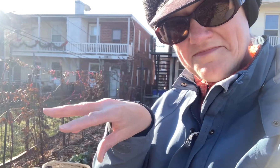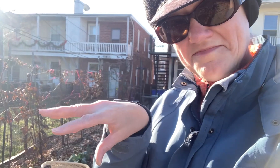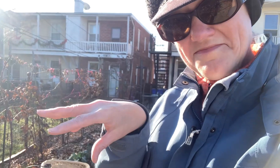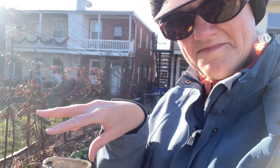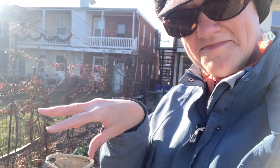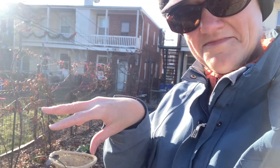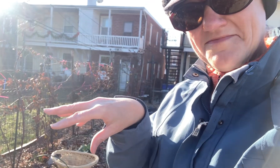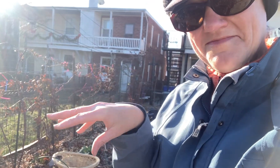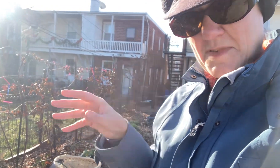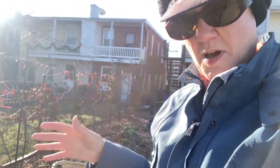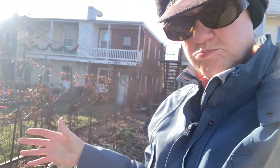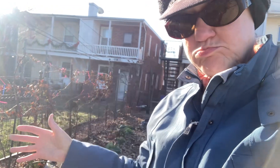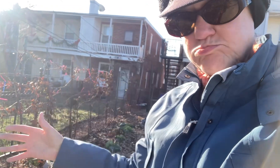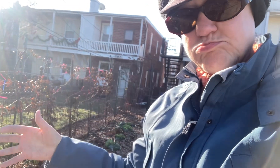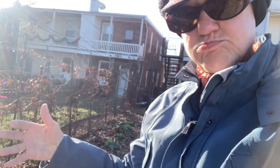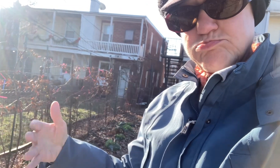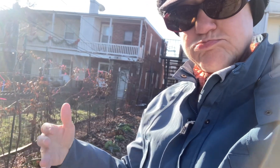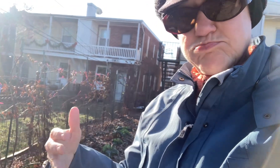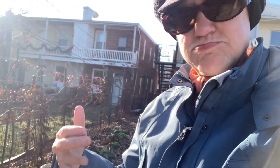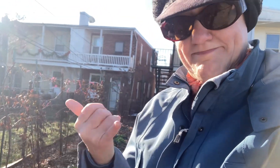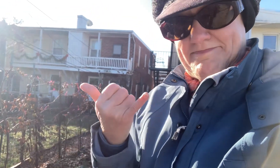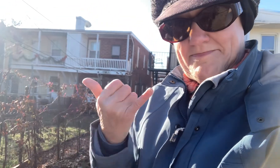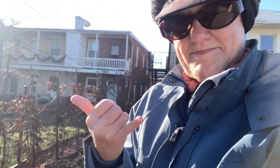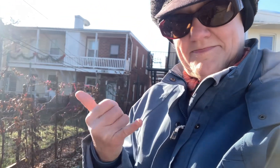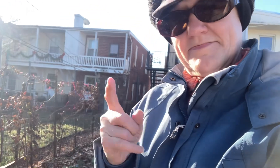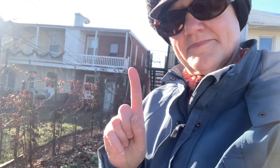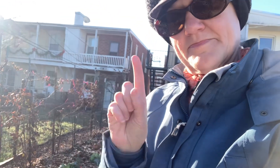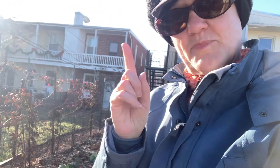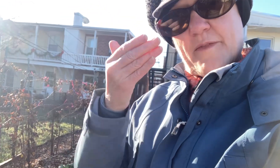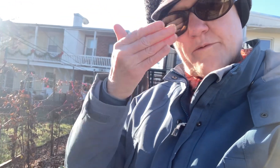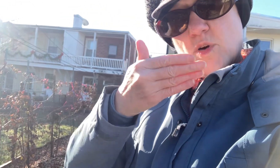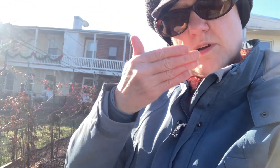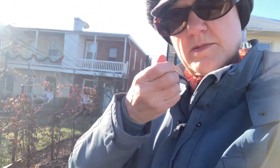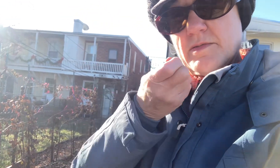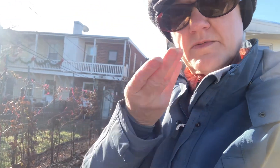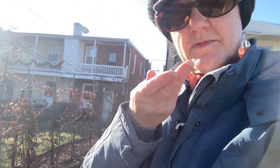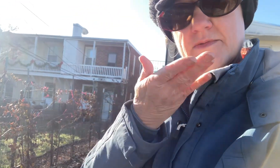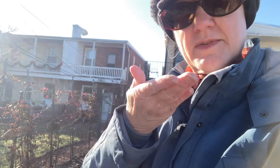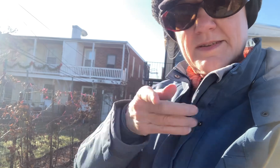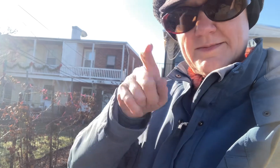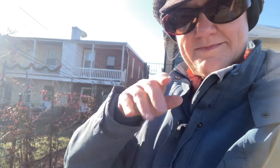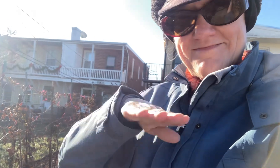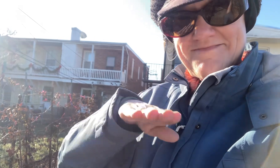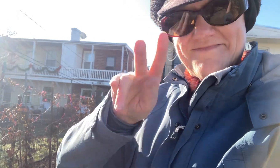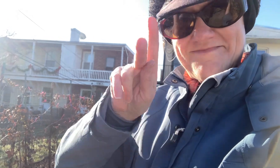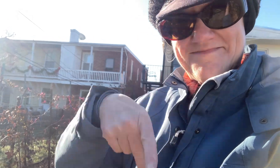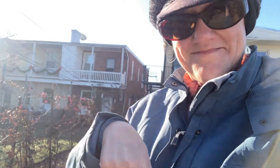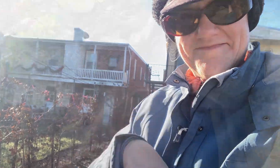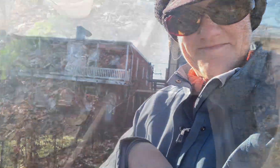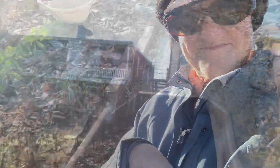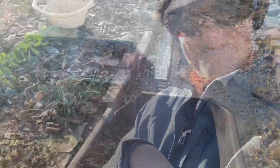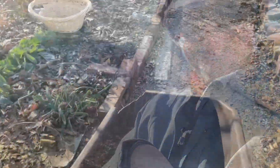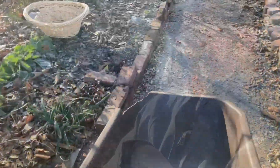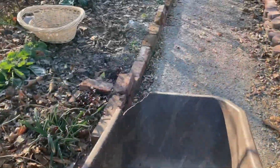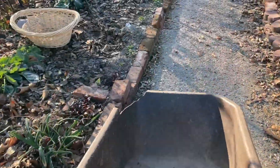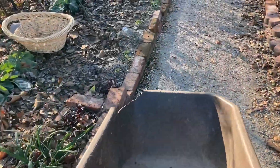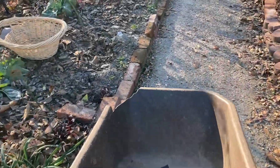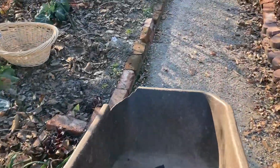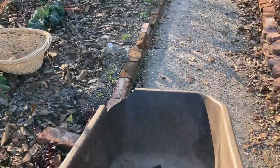now soon the sun's going to reach this area and we're going to be able to harvest this but let's go in the front right now and do a few little cleanup